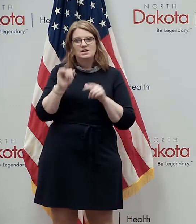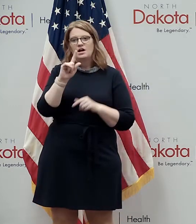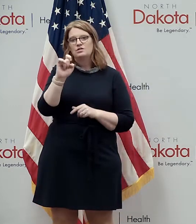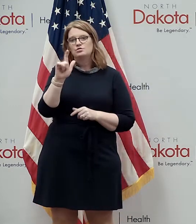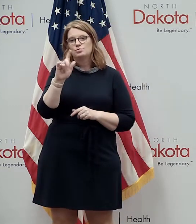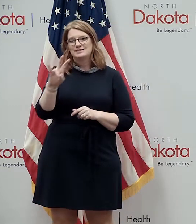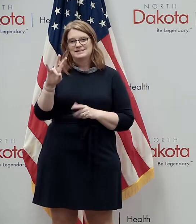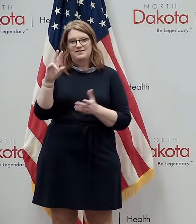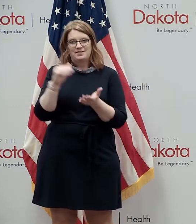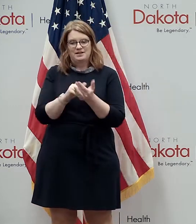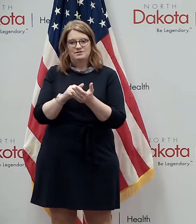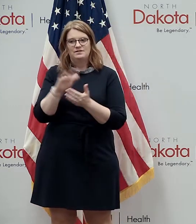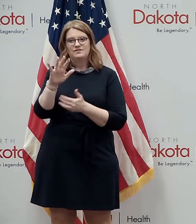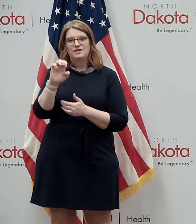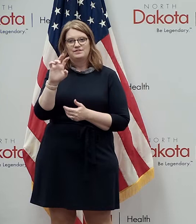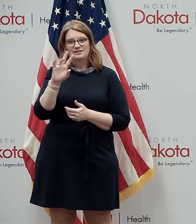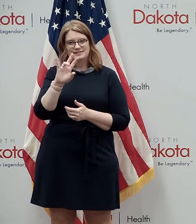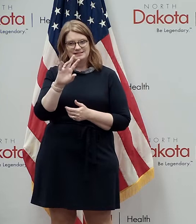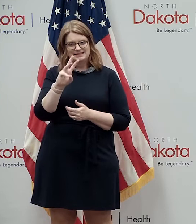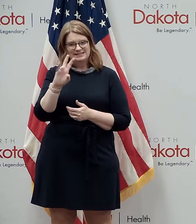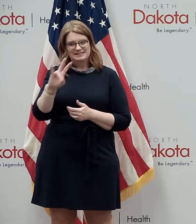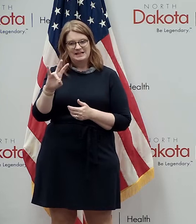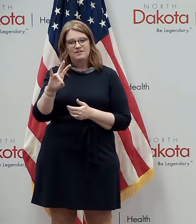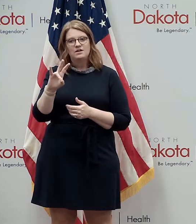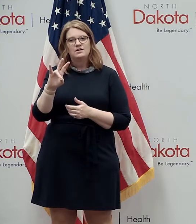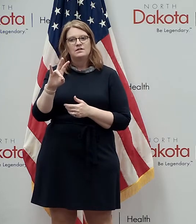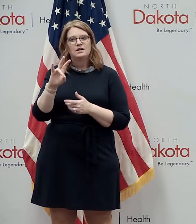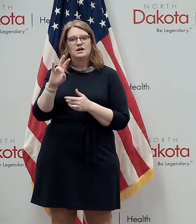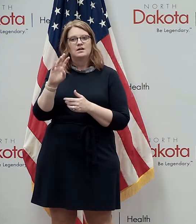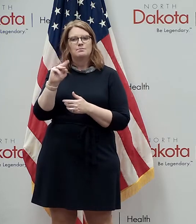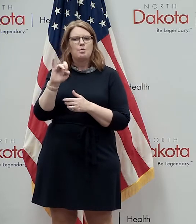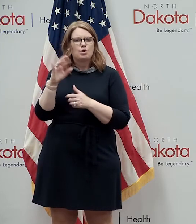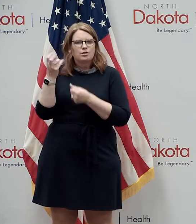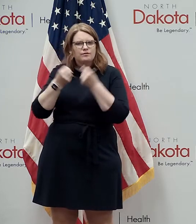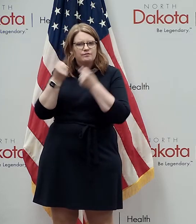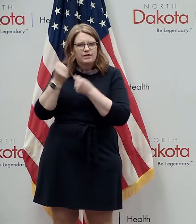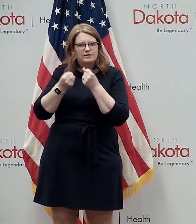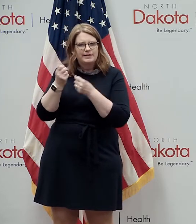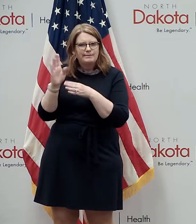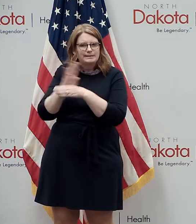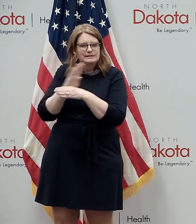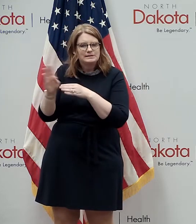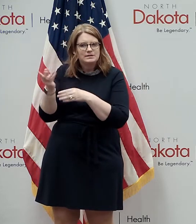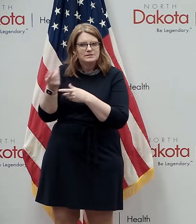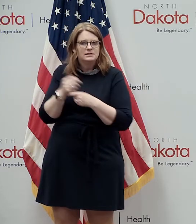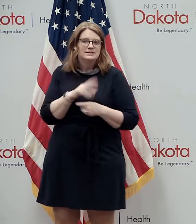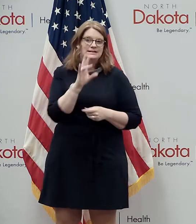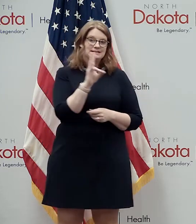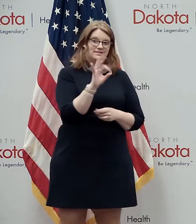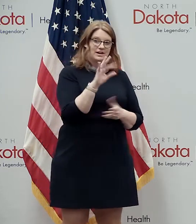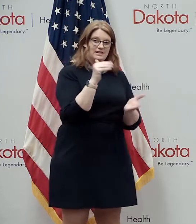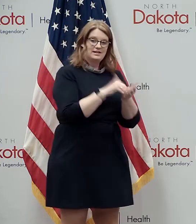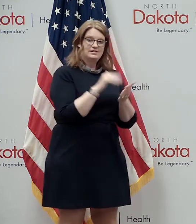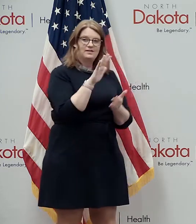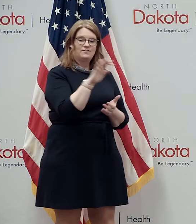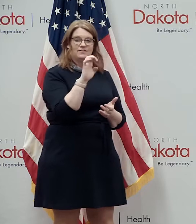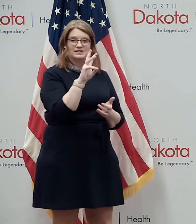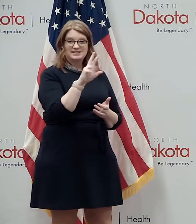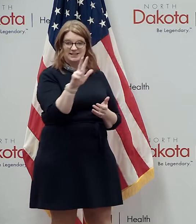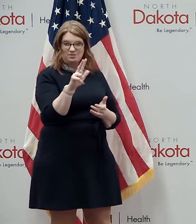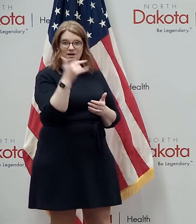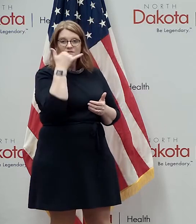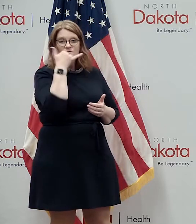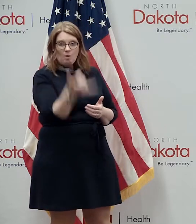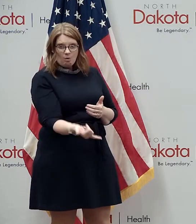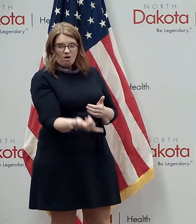567 motor vehicle transactions 79 563 phone